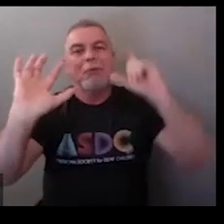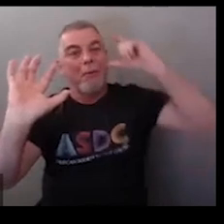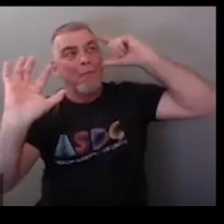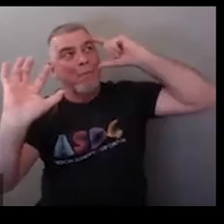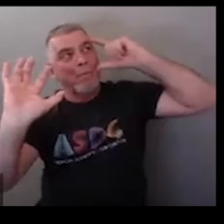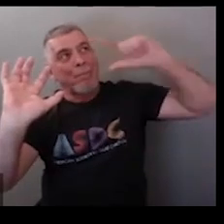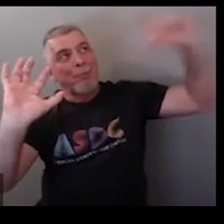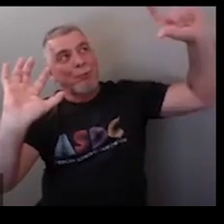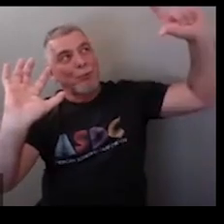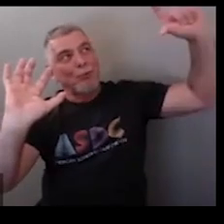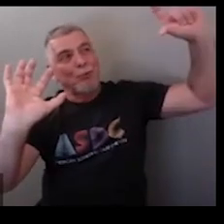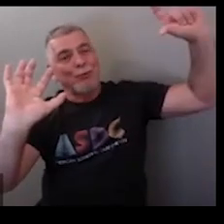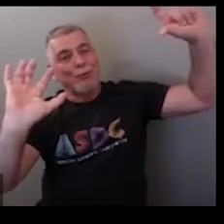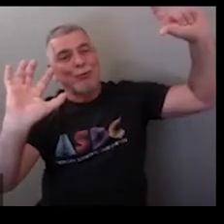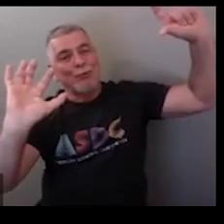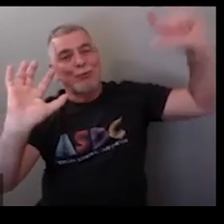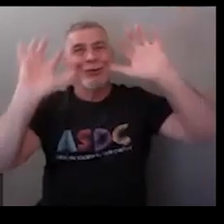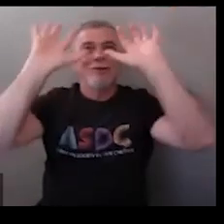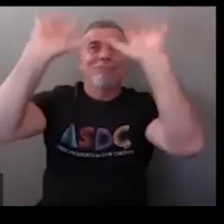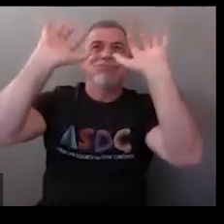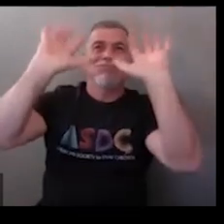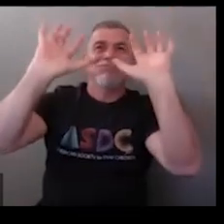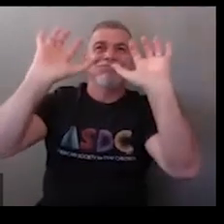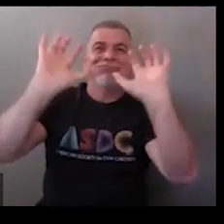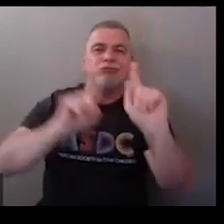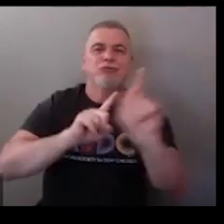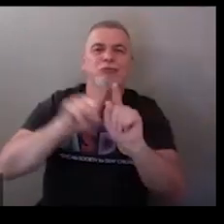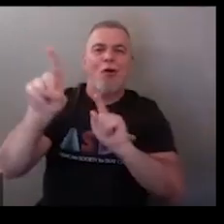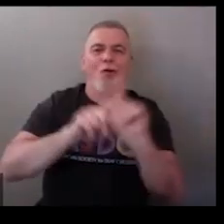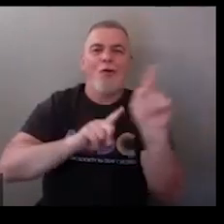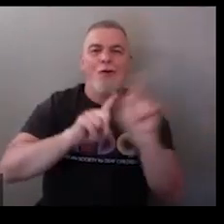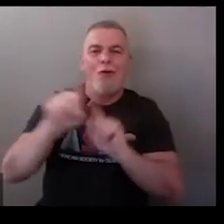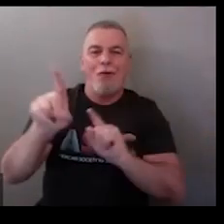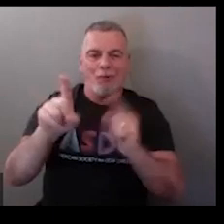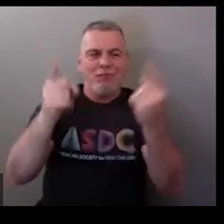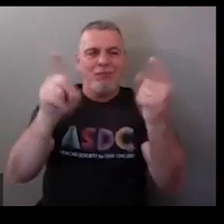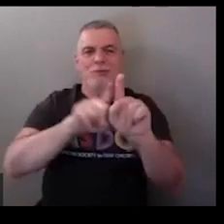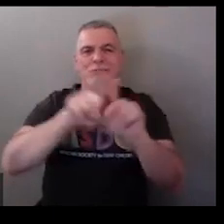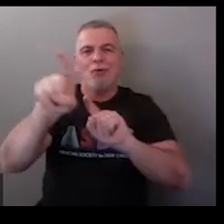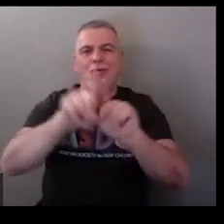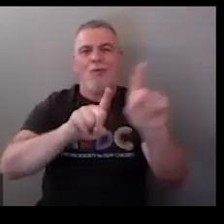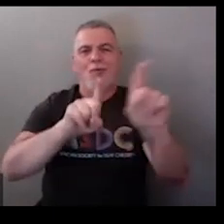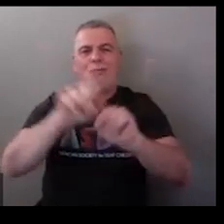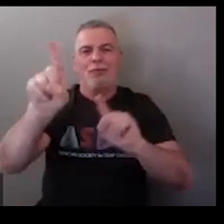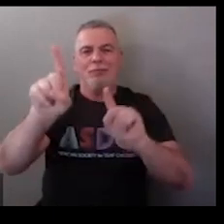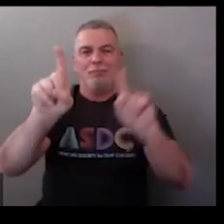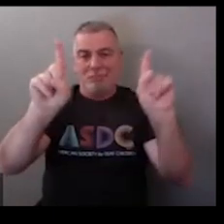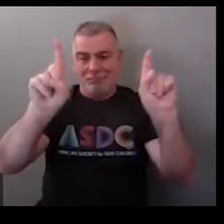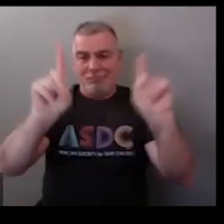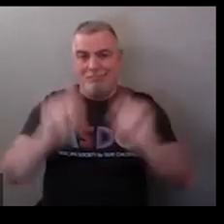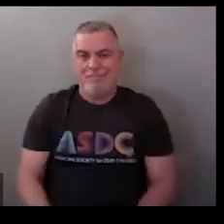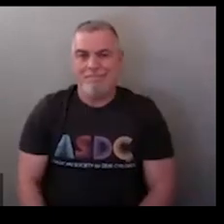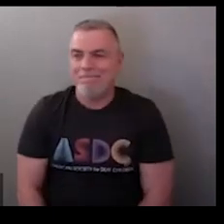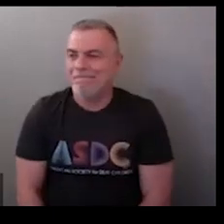showing all those little white dots on that black canvas and then you can put your moon up there so pointer